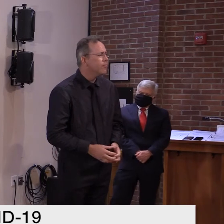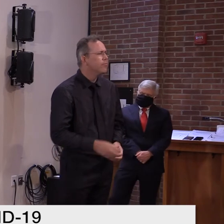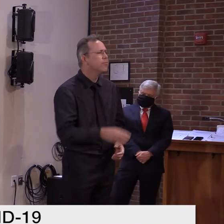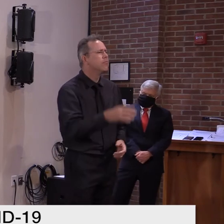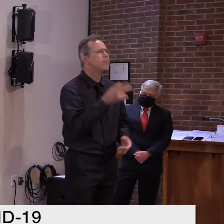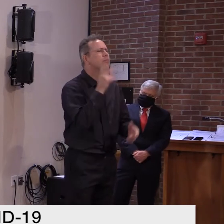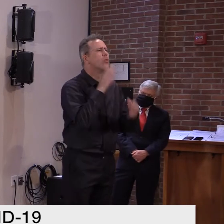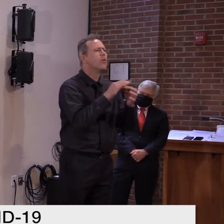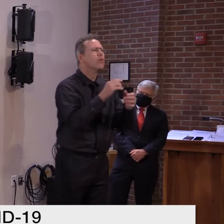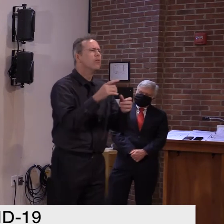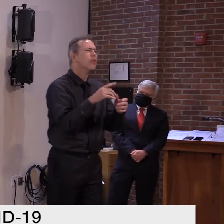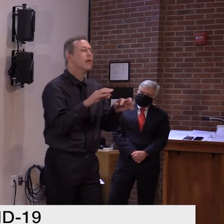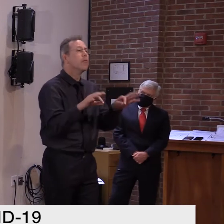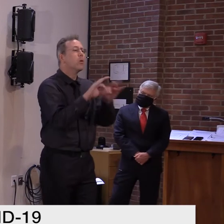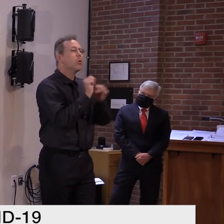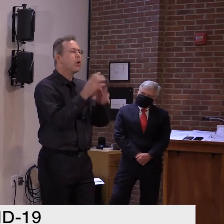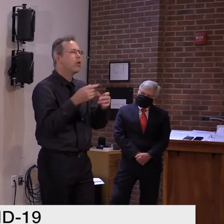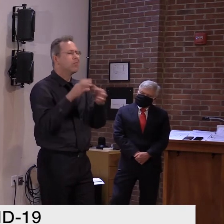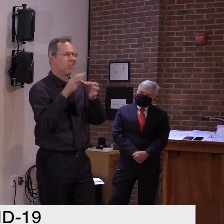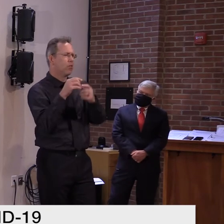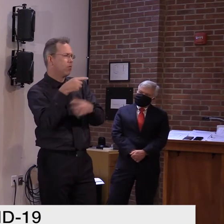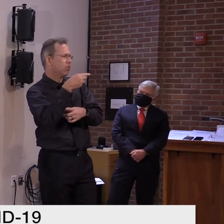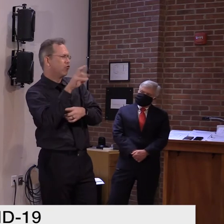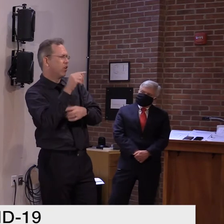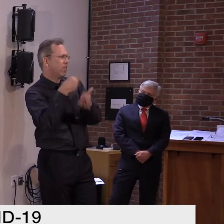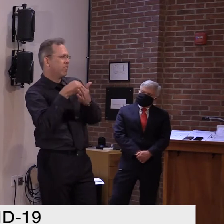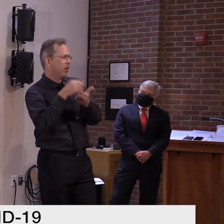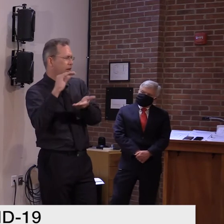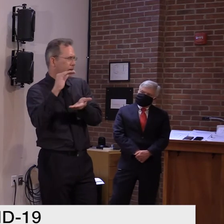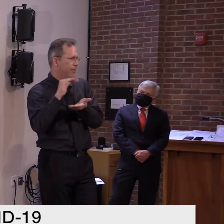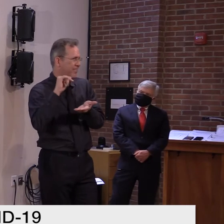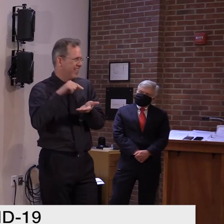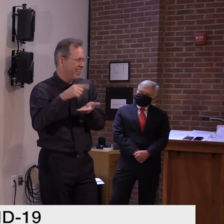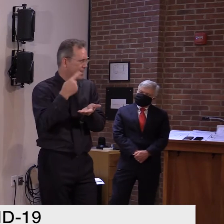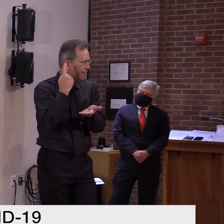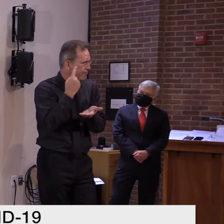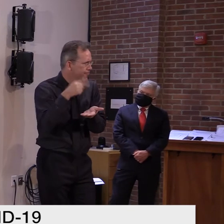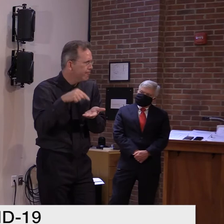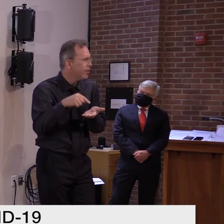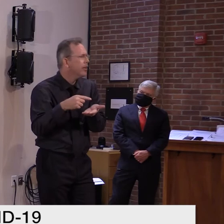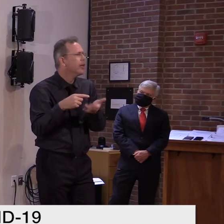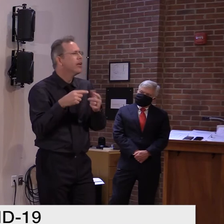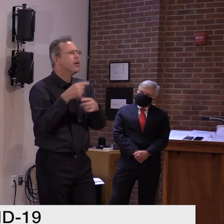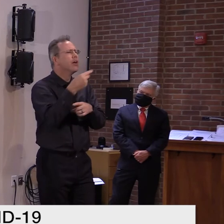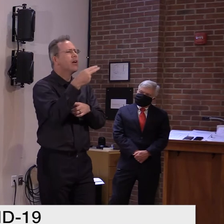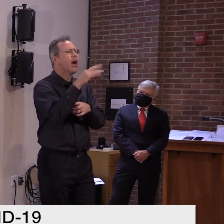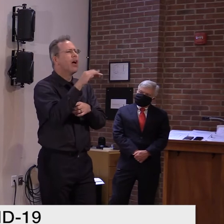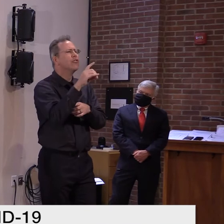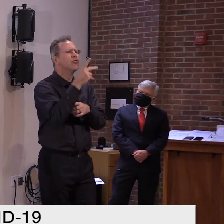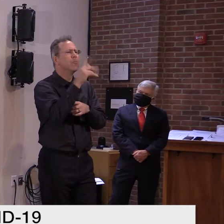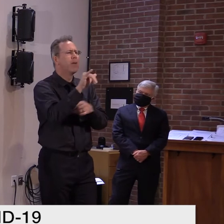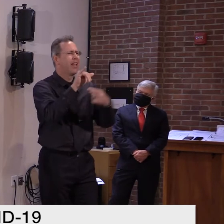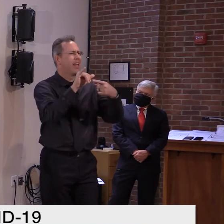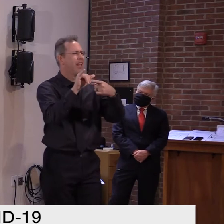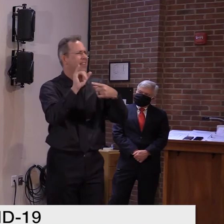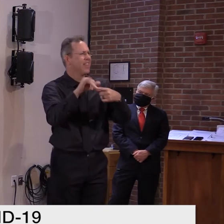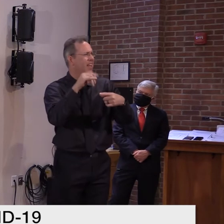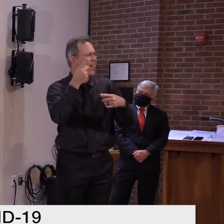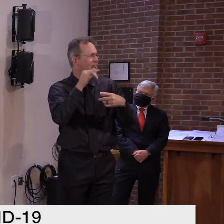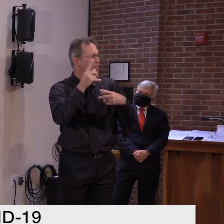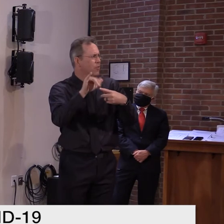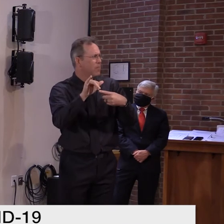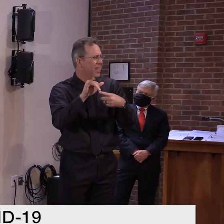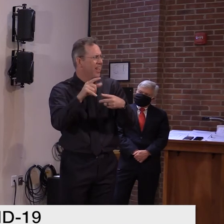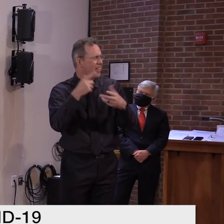uh, their employees can benefit. Um, I did, uh, have some correspondence or, uh, with, uh, with Walmart in particular,